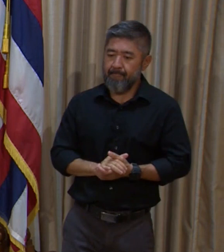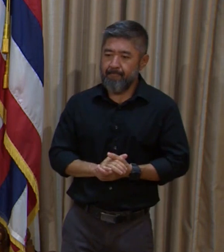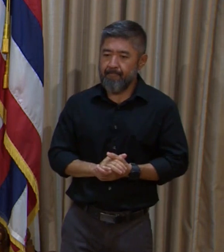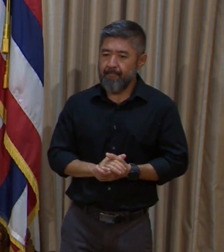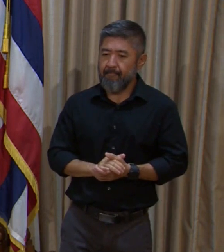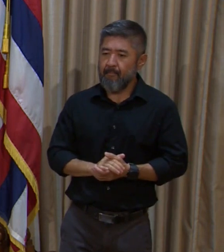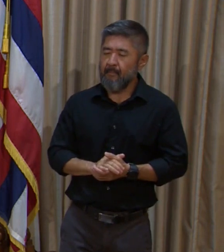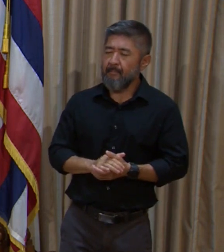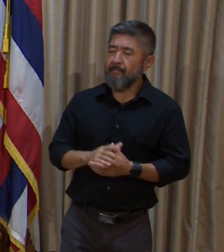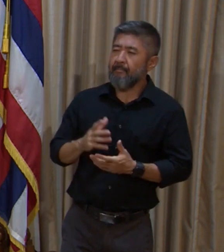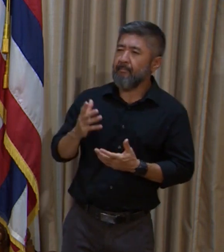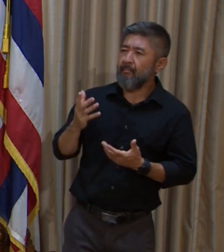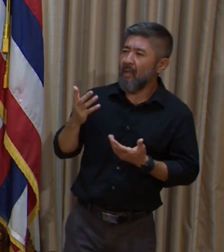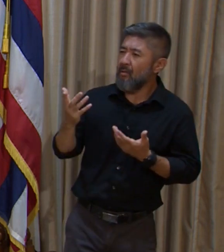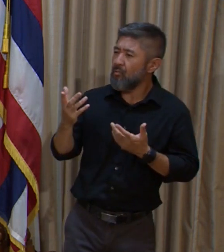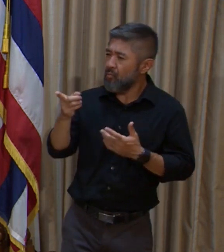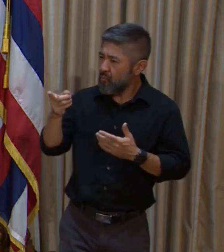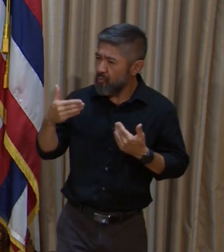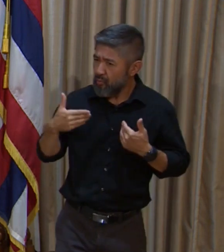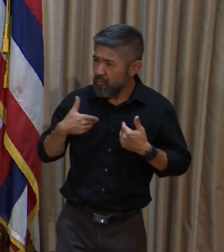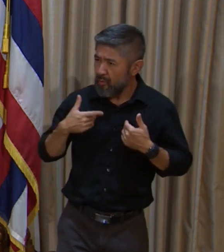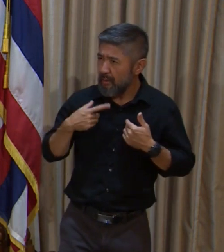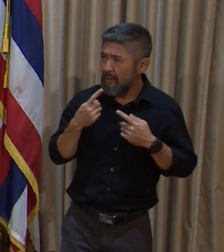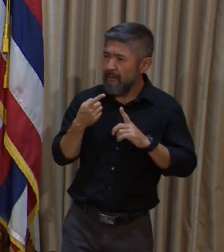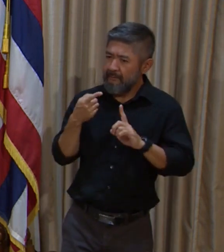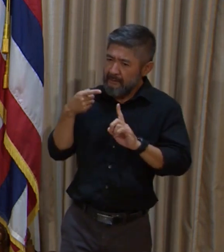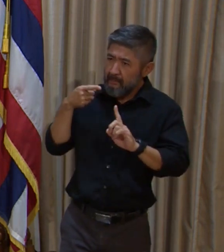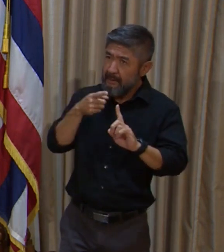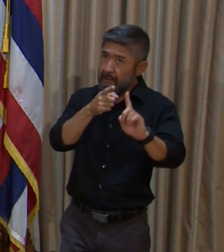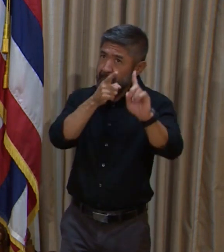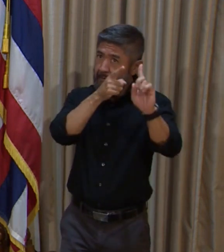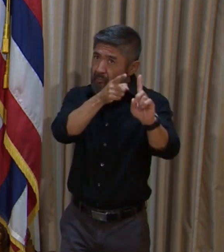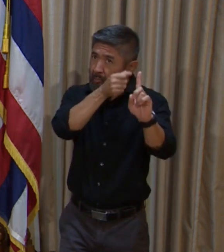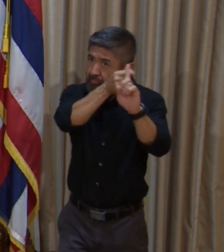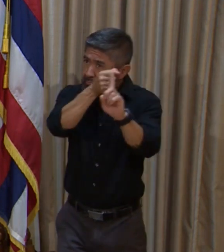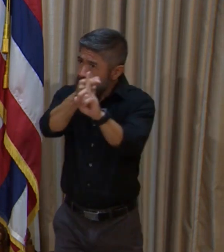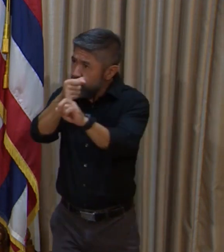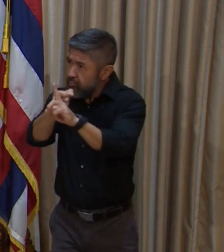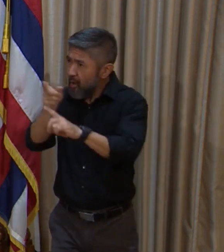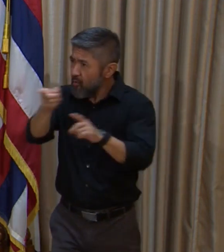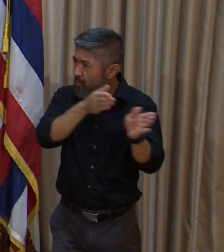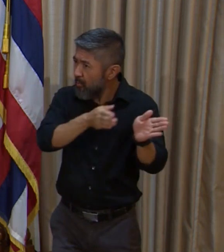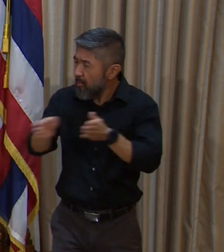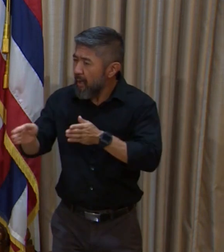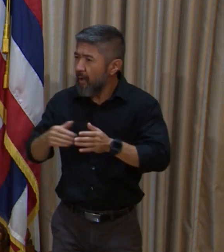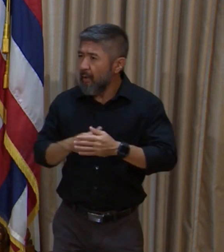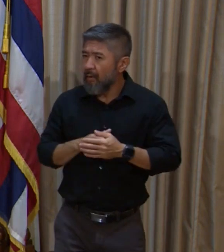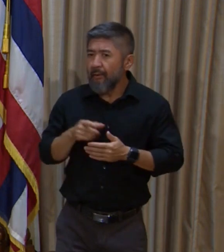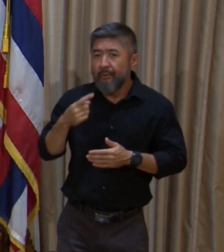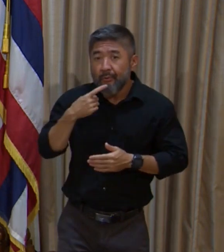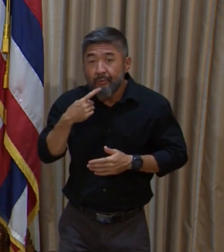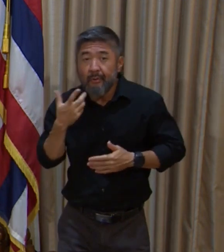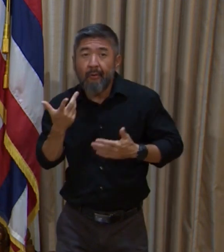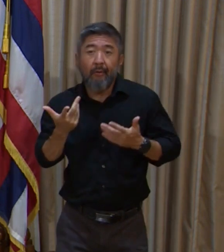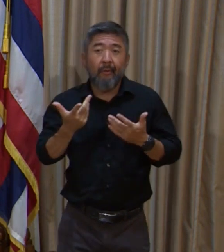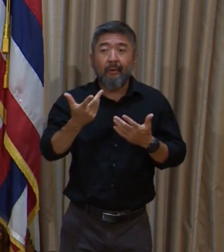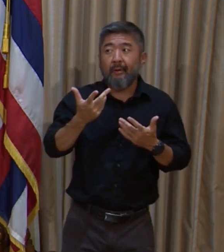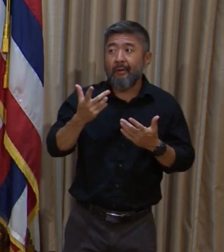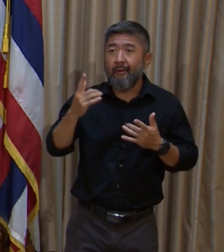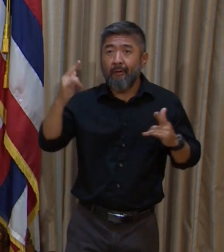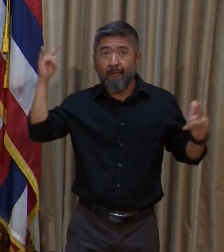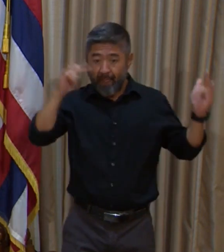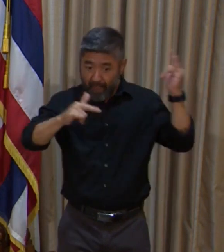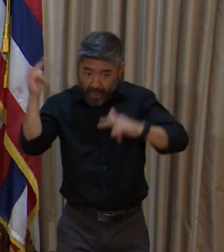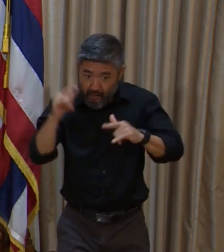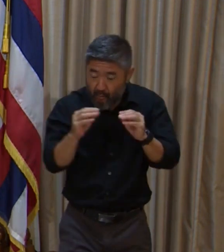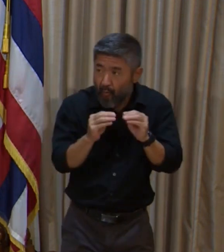I was going to say, is there any specific benchmarks, I guess? I know you kind of just sort of alluded to, you know, once tourism picks up again and we get more revenue